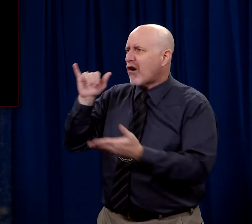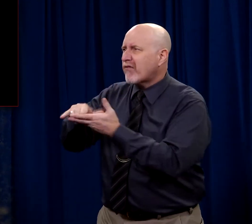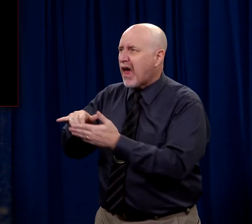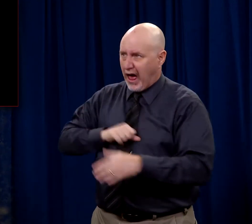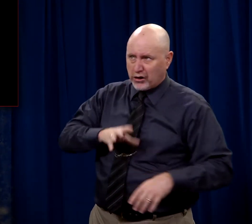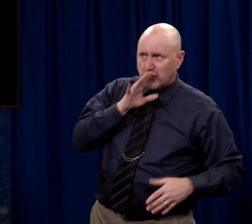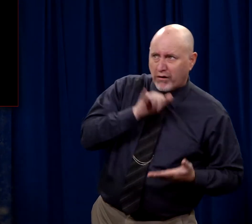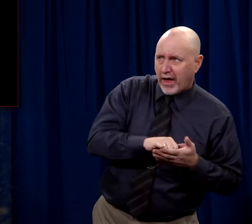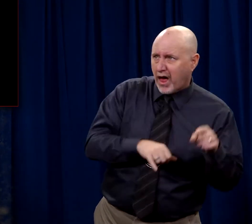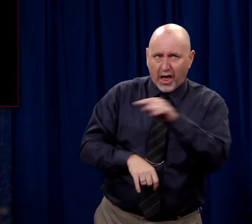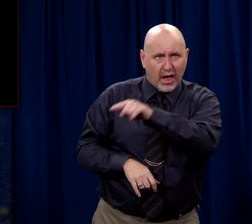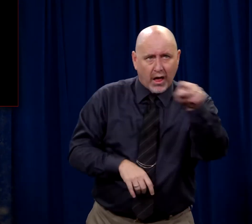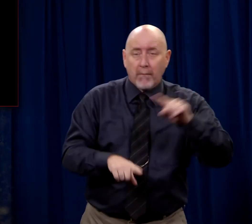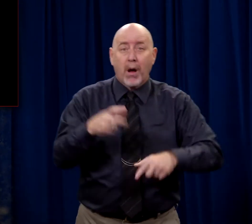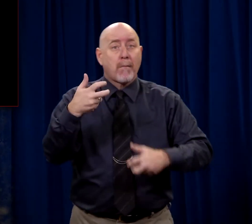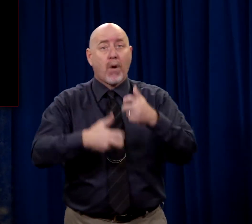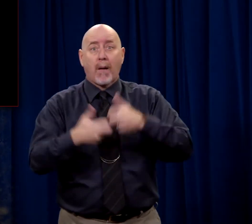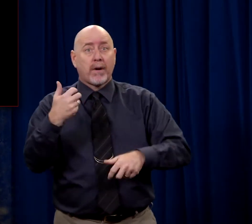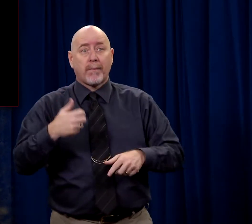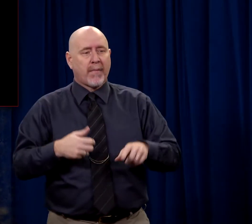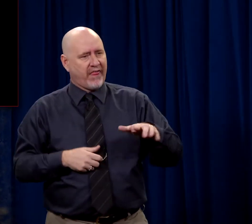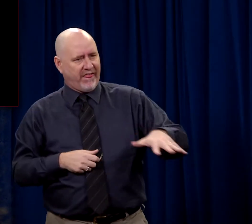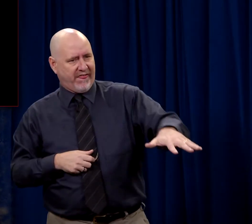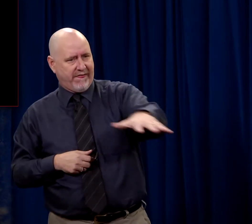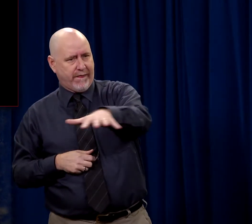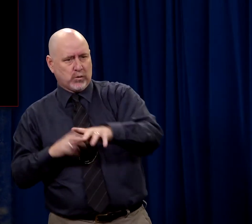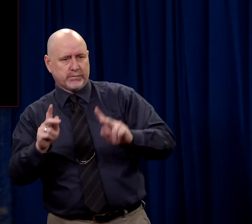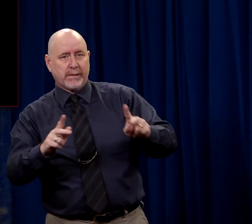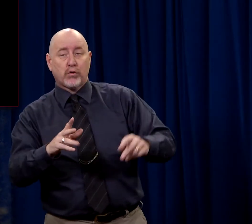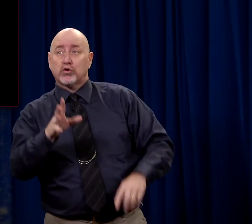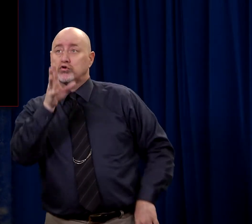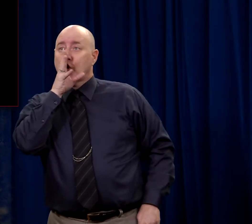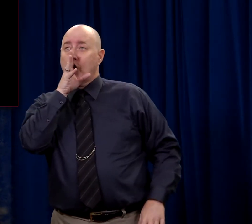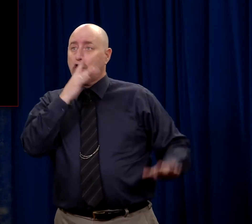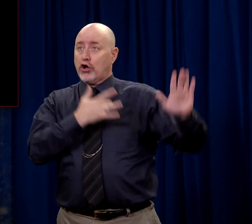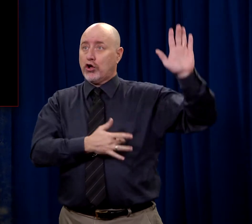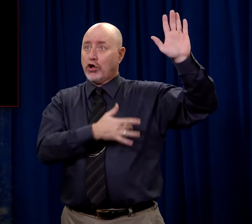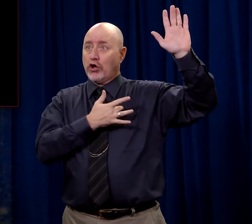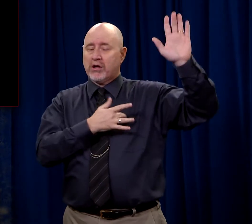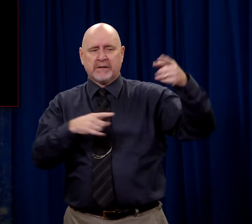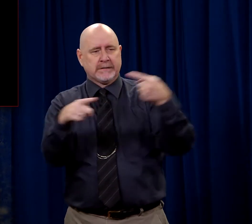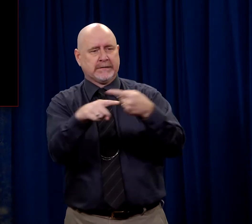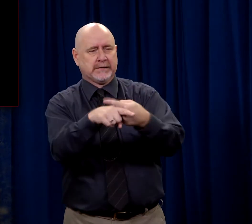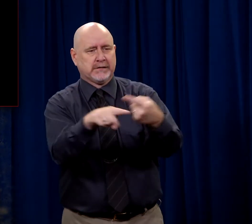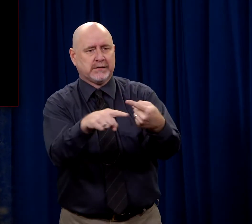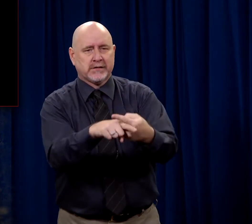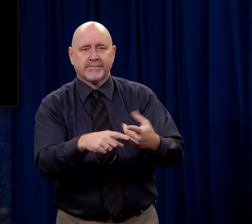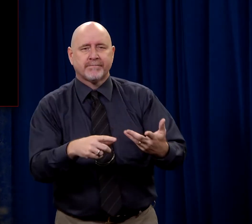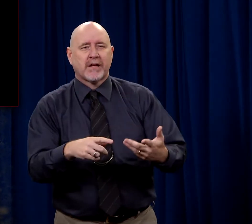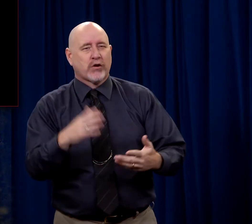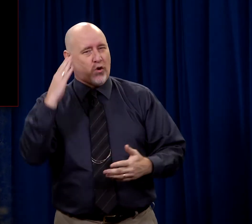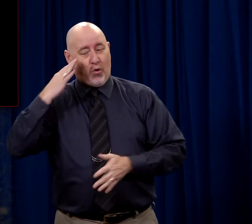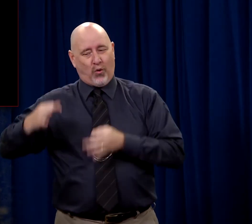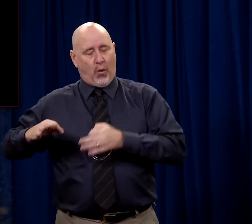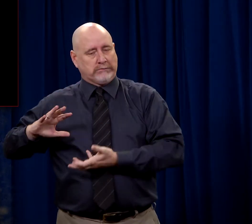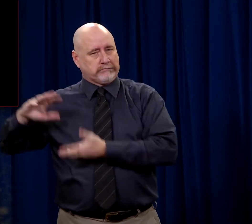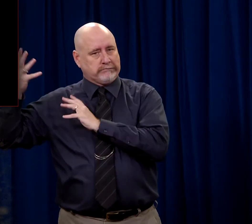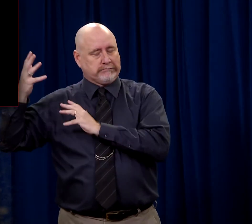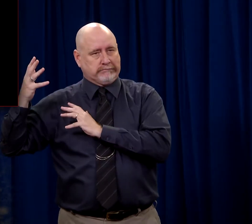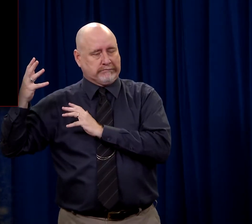say this, I could say this. The problem was that their testimony disagreed. He knew that this wasn't going to hold up. This was going